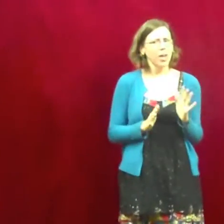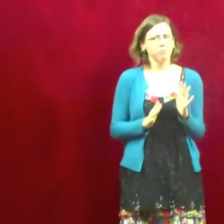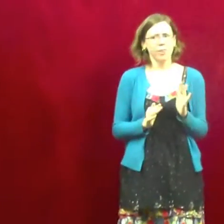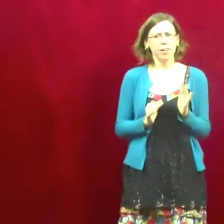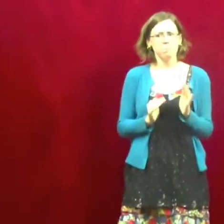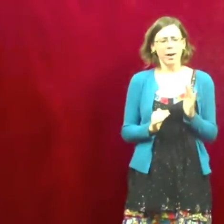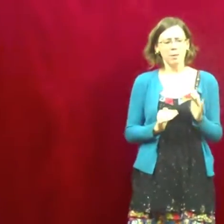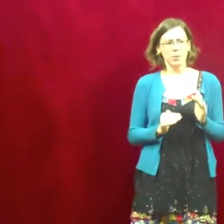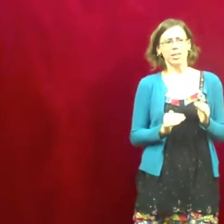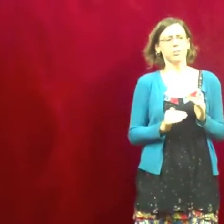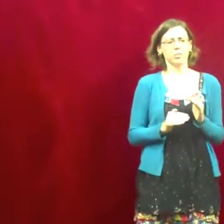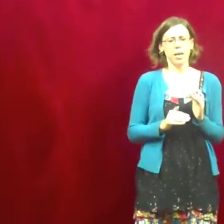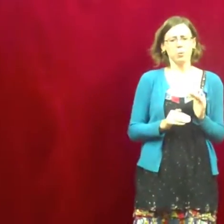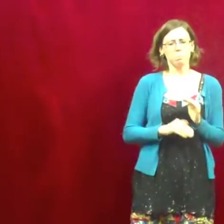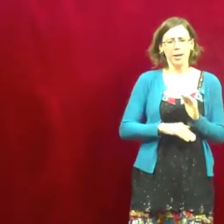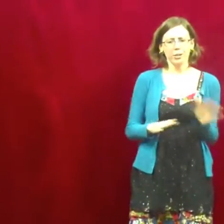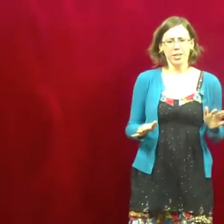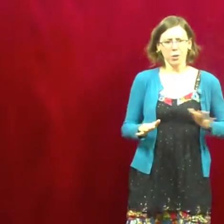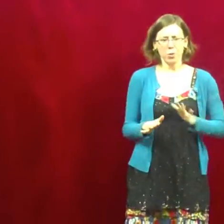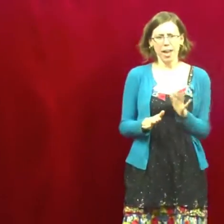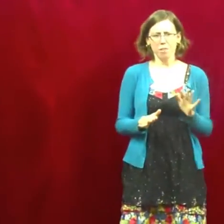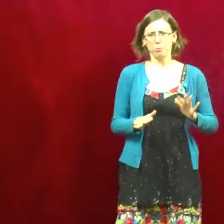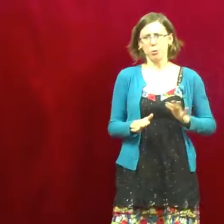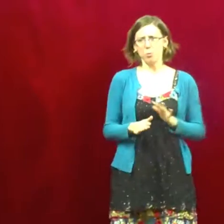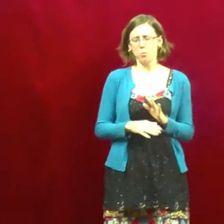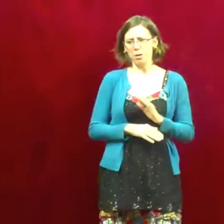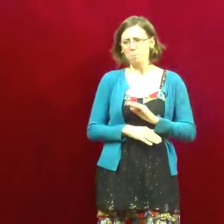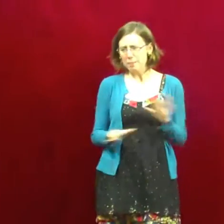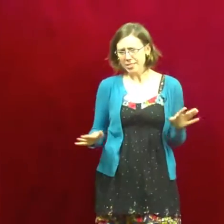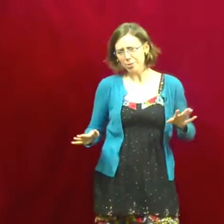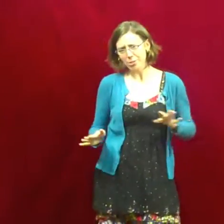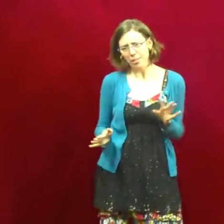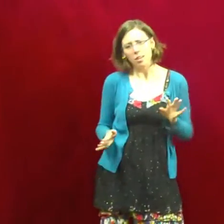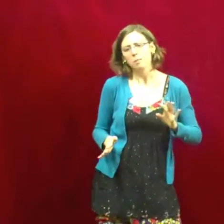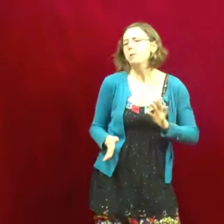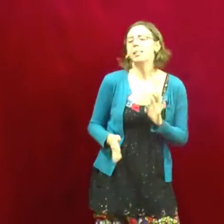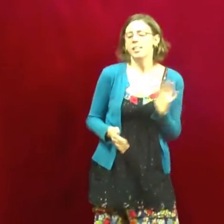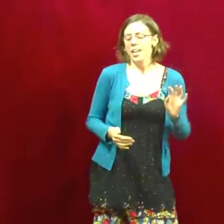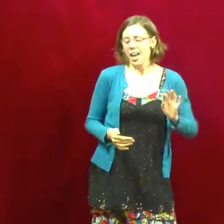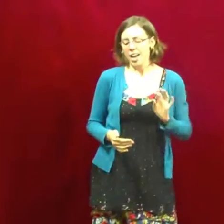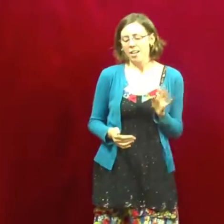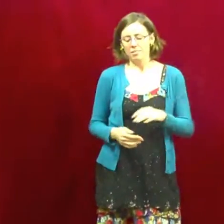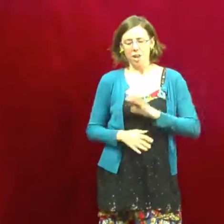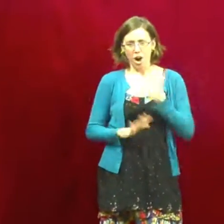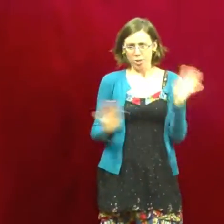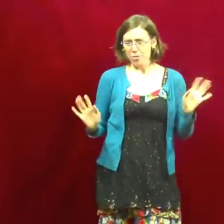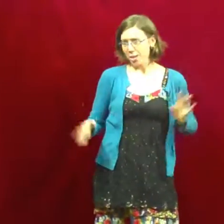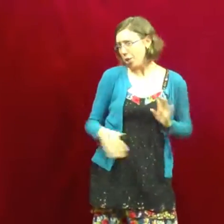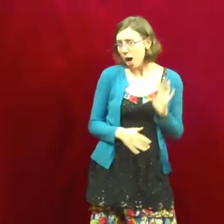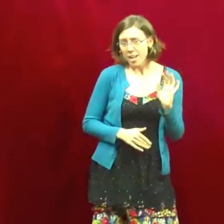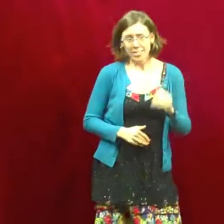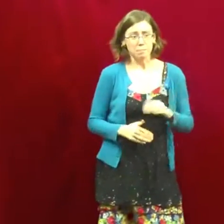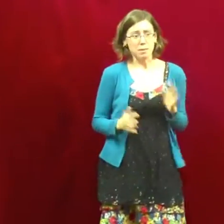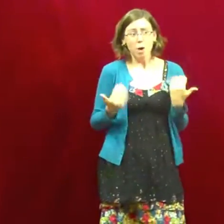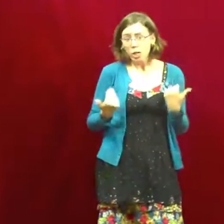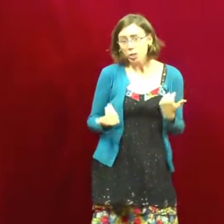of my peers. They were barreling their way through the Babysitter's Club, and, are you there, God? It's me, Margaret.